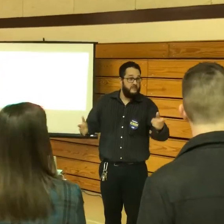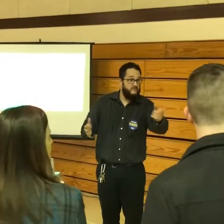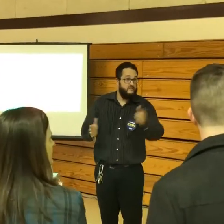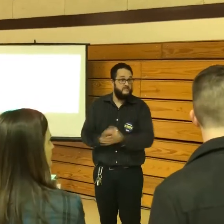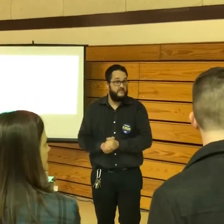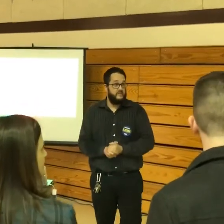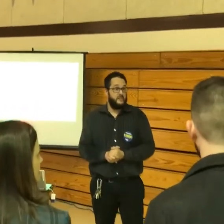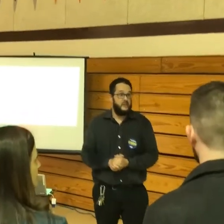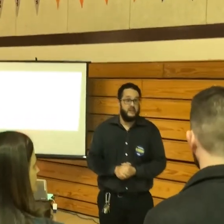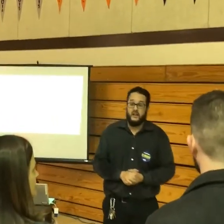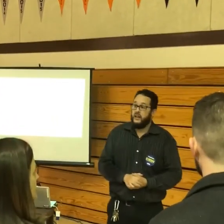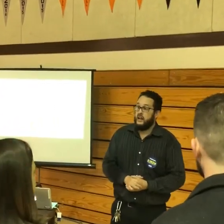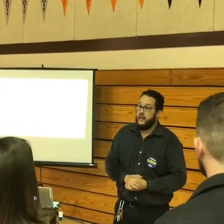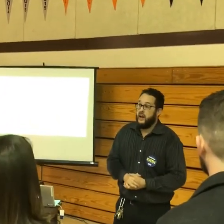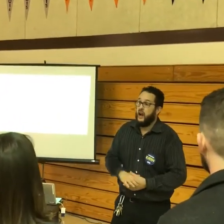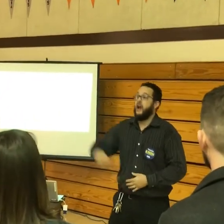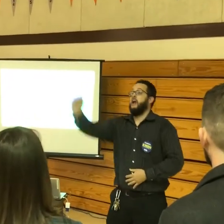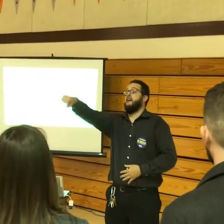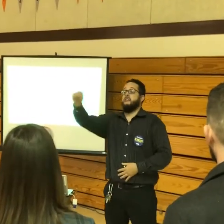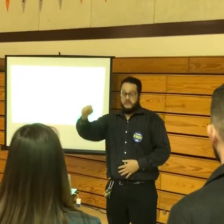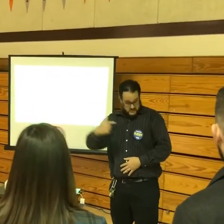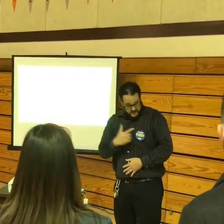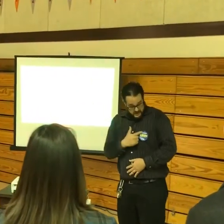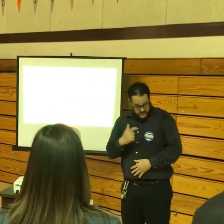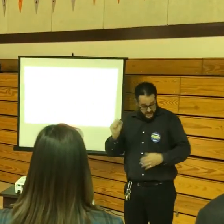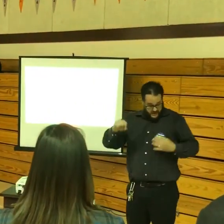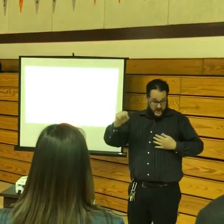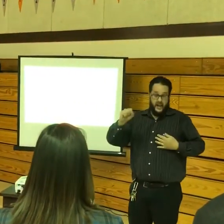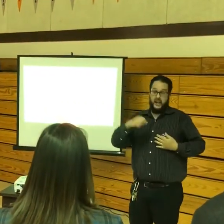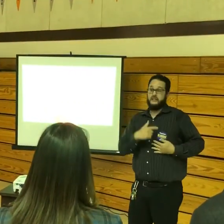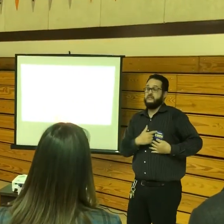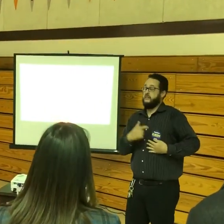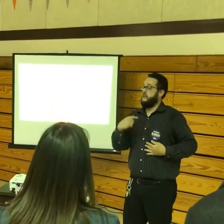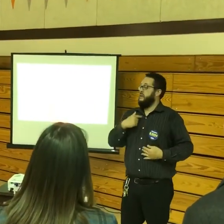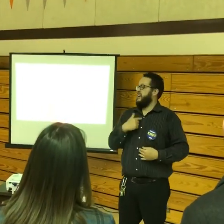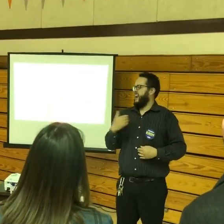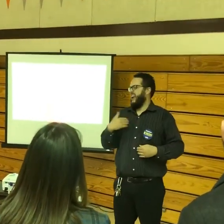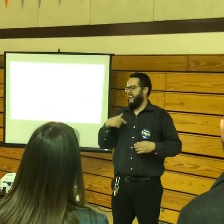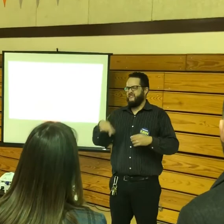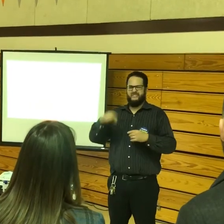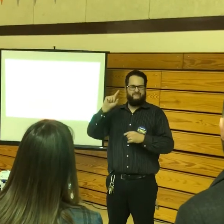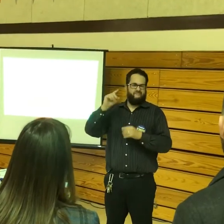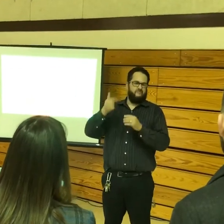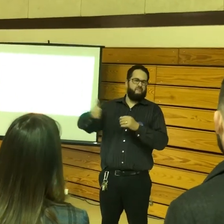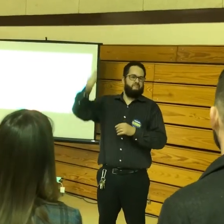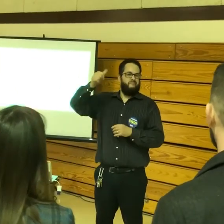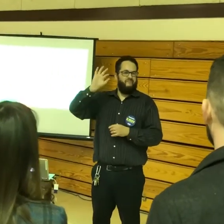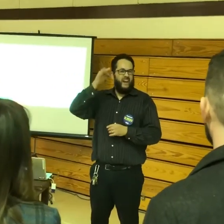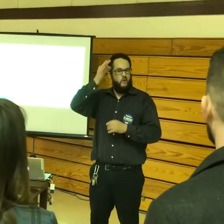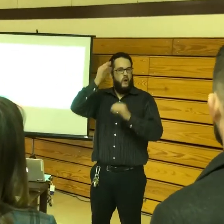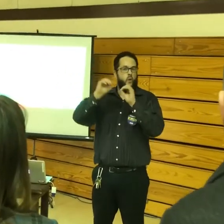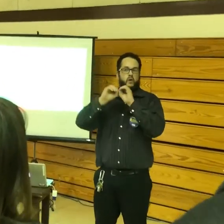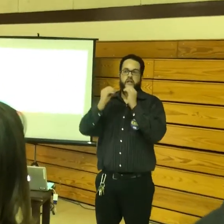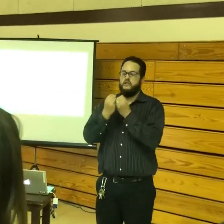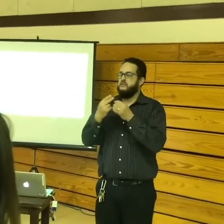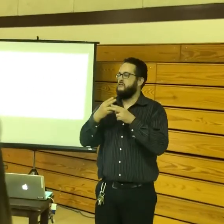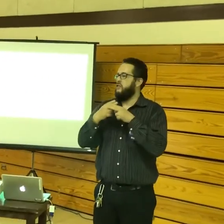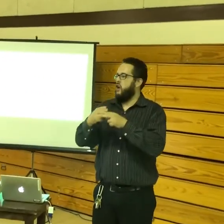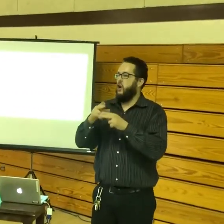Can you tell me about your speaker, Eddie? Yeah, yeah. So we have had this federal